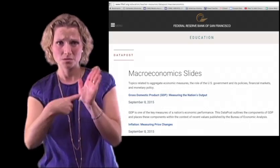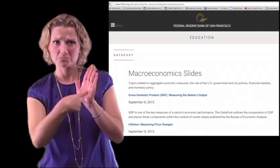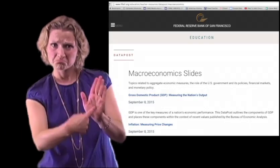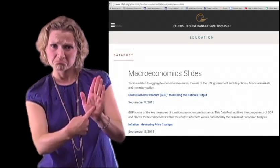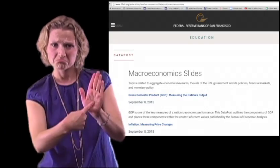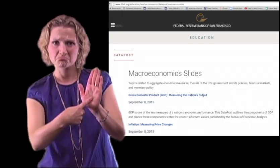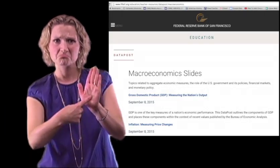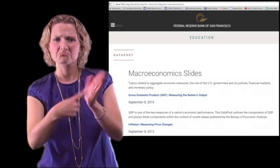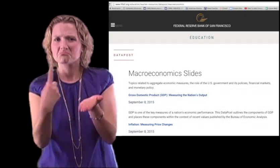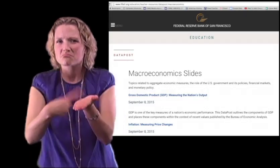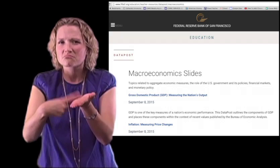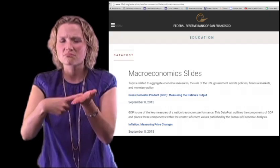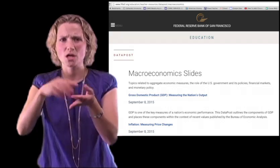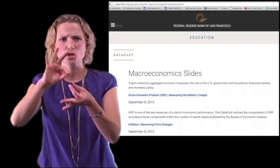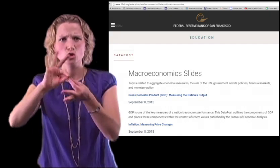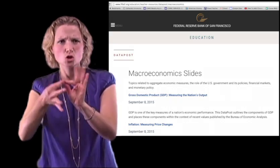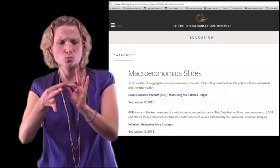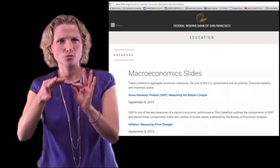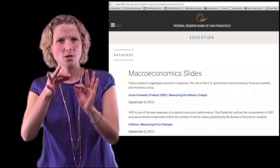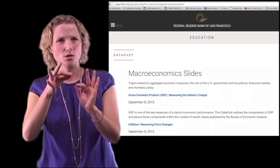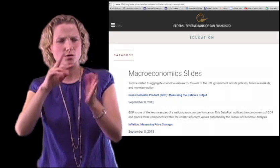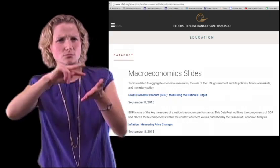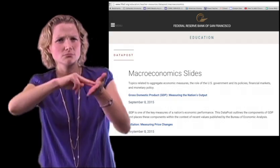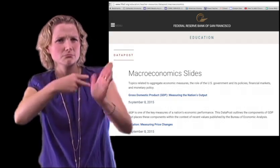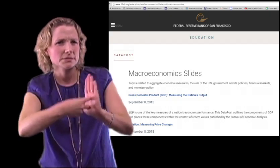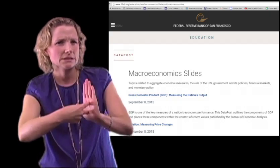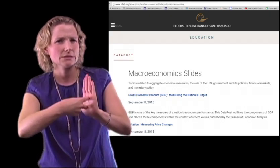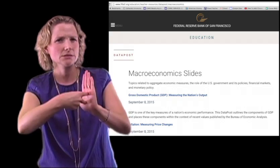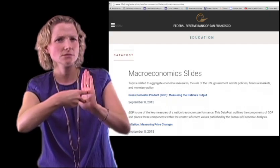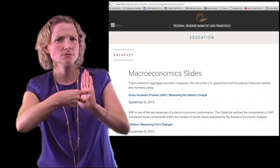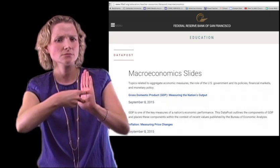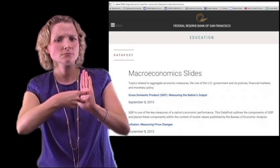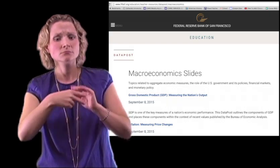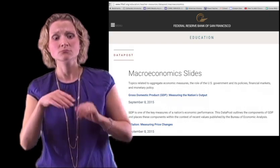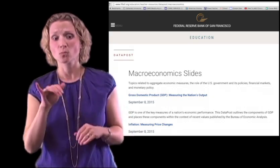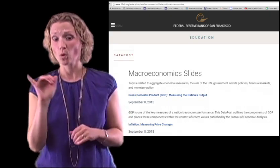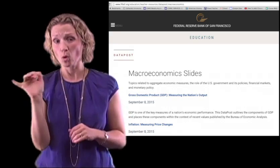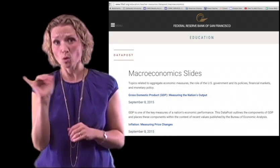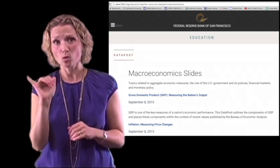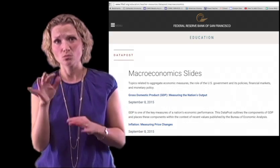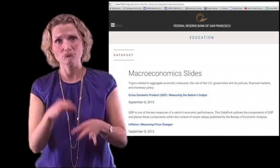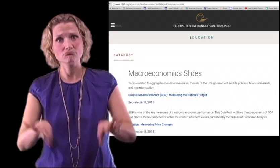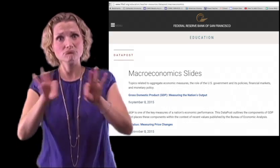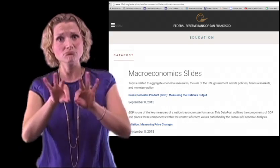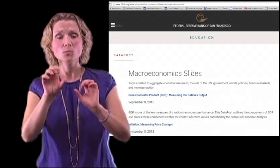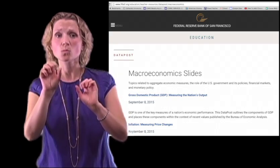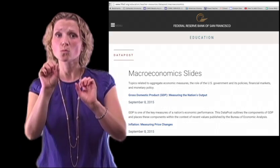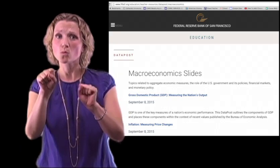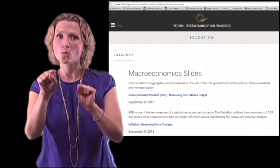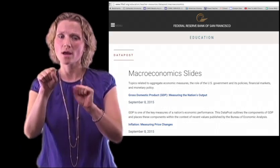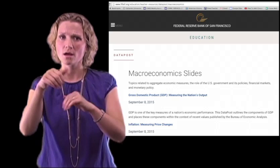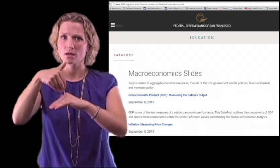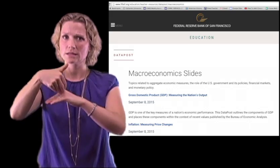You can show the students the slides, discuss them, interpret them, and figure out the meaning. It's also